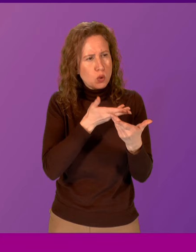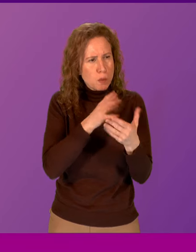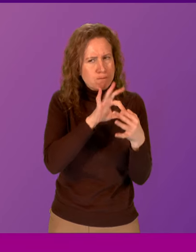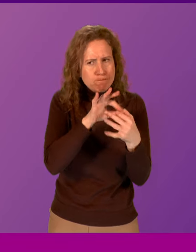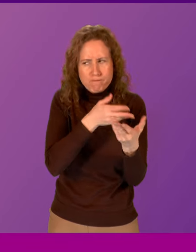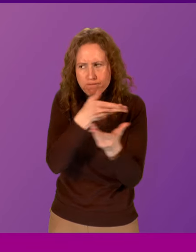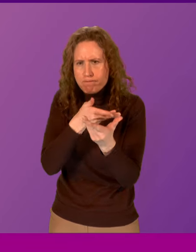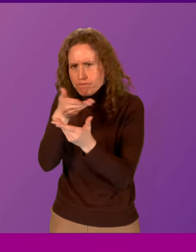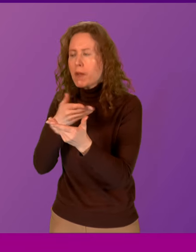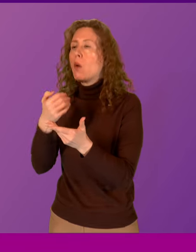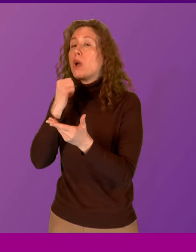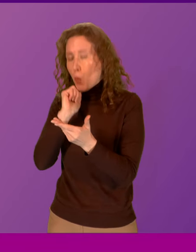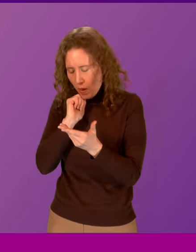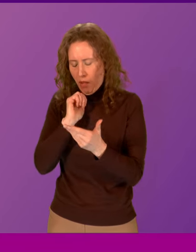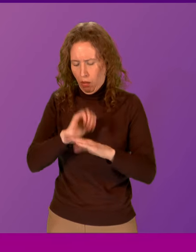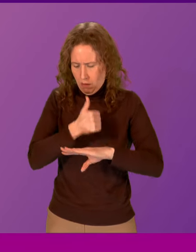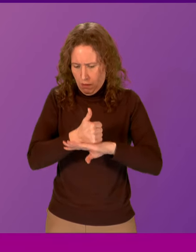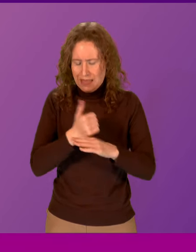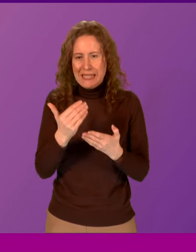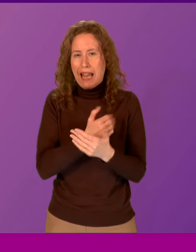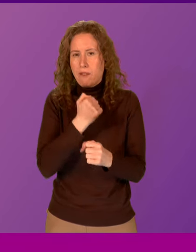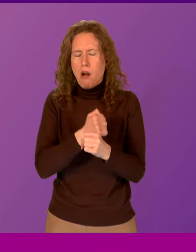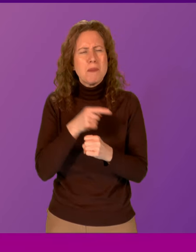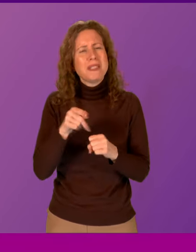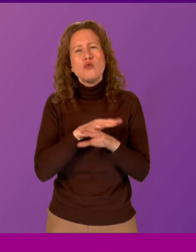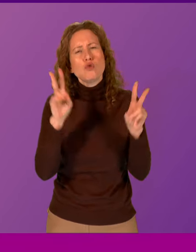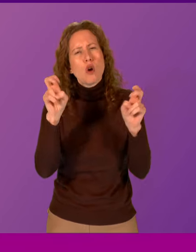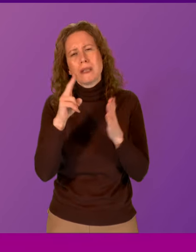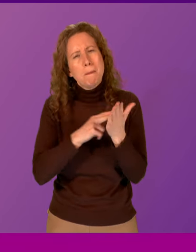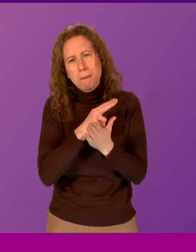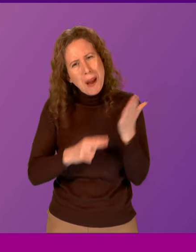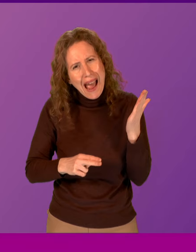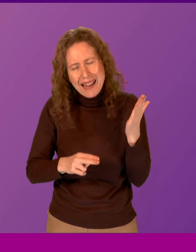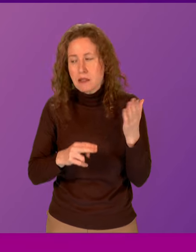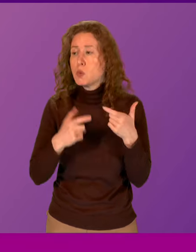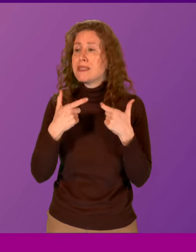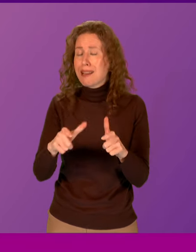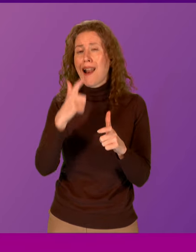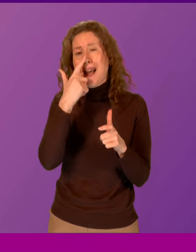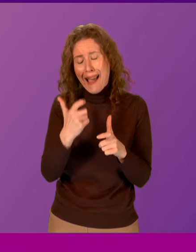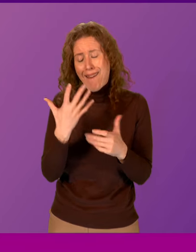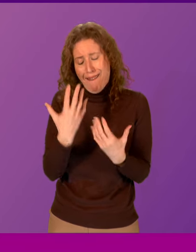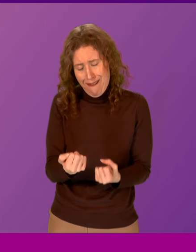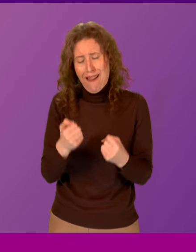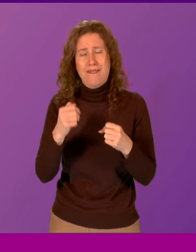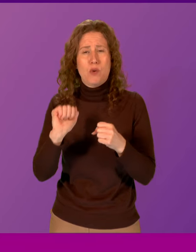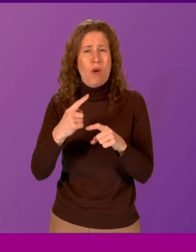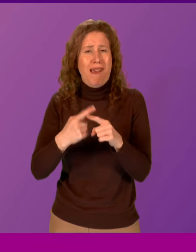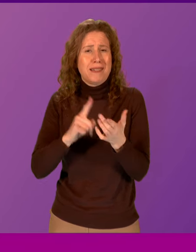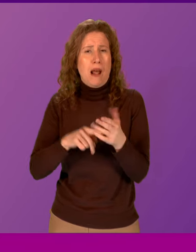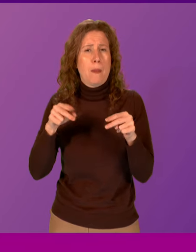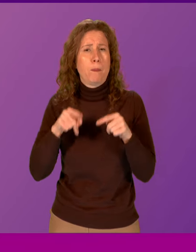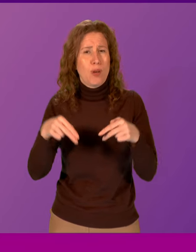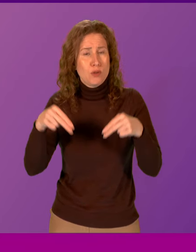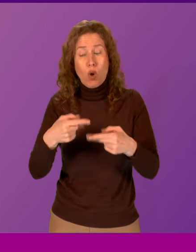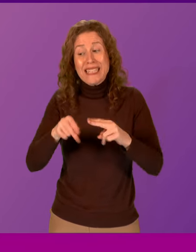and we will bring forward safeguards. And it should be said, this is not a ban. Of course, people will still be able to have their XL bully dogs if they, of course,